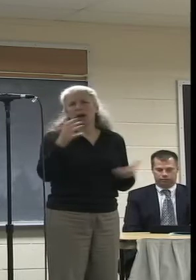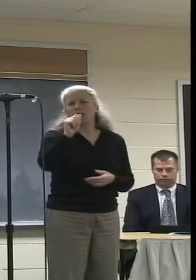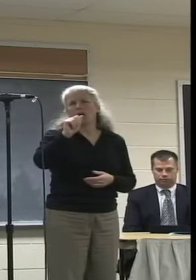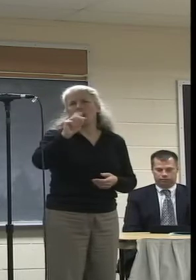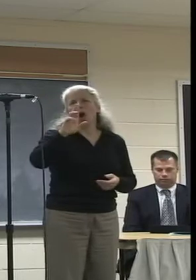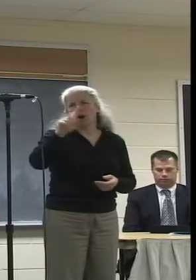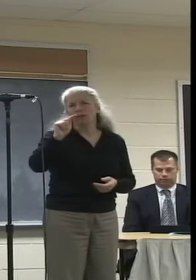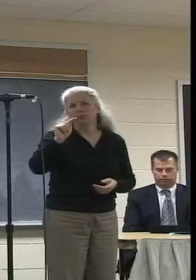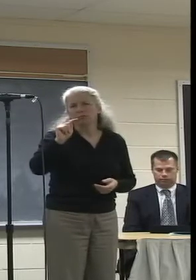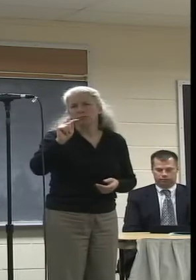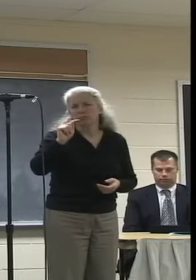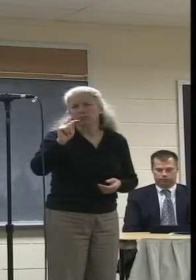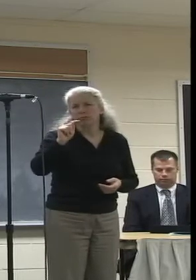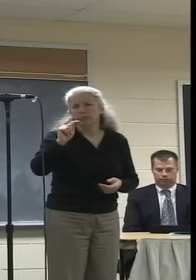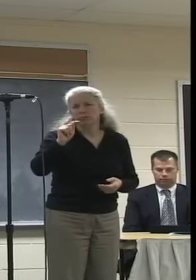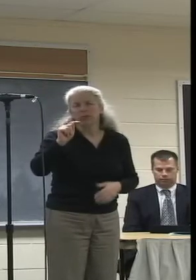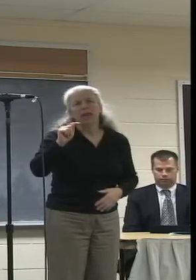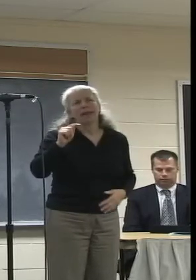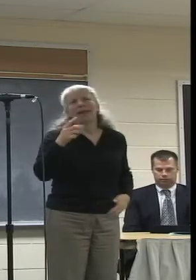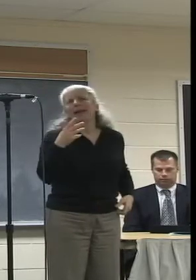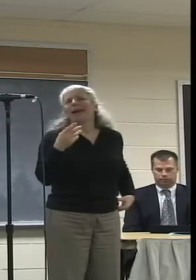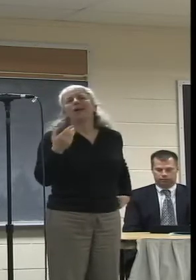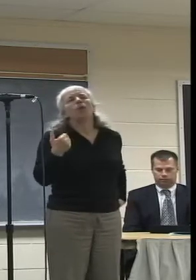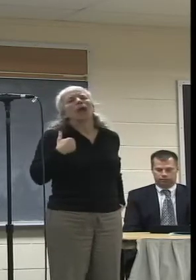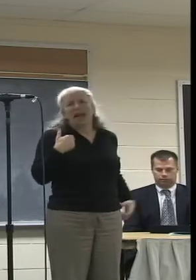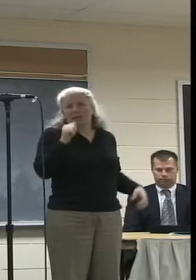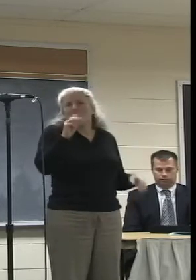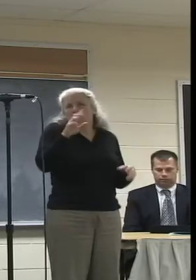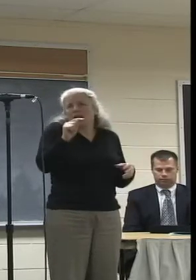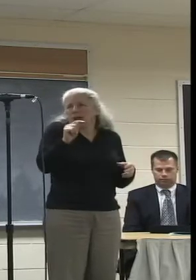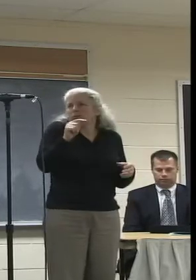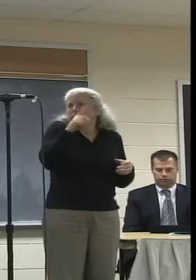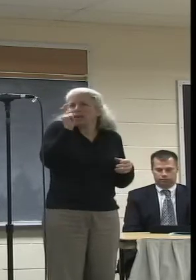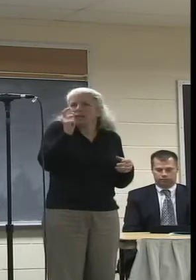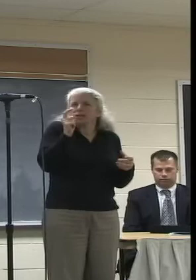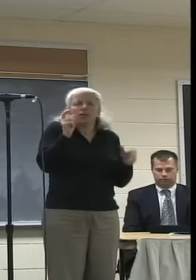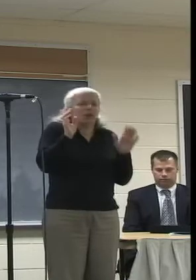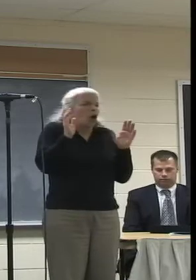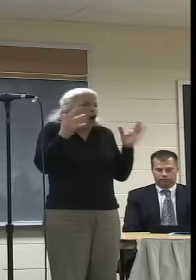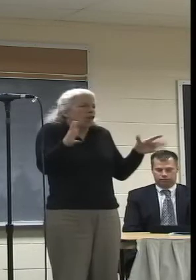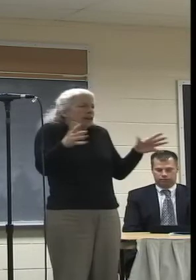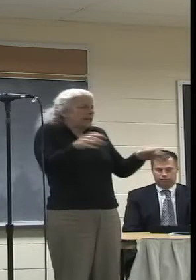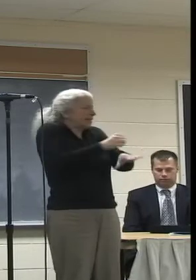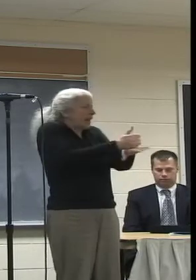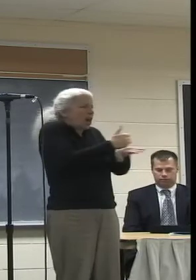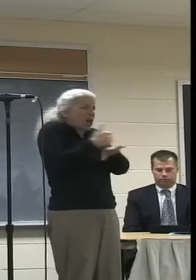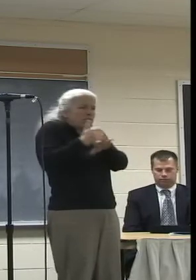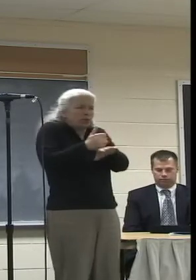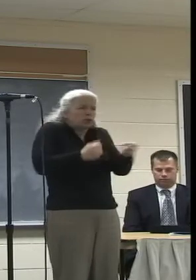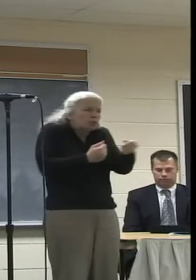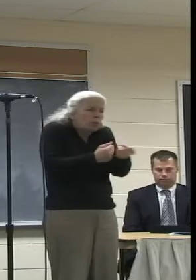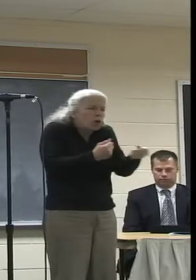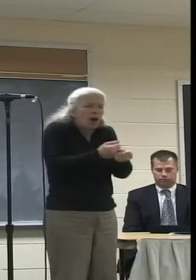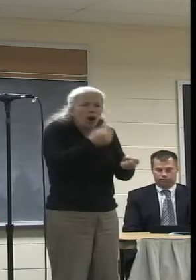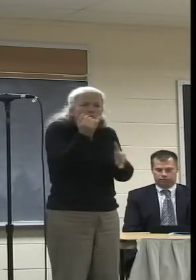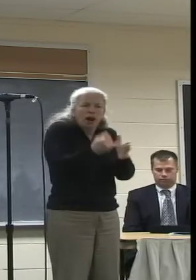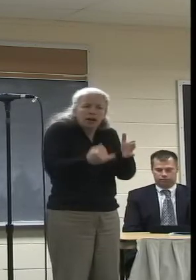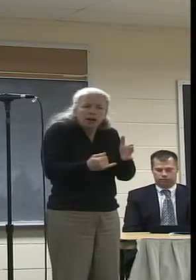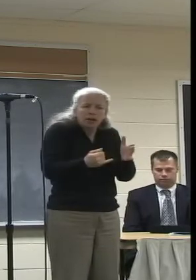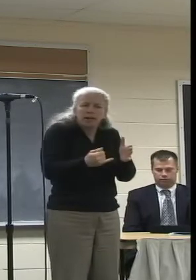of the reasons it had that scene is because it had an environment and ecosystem which supported artists in